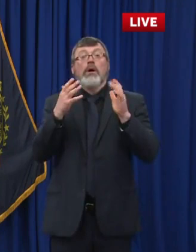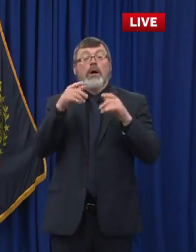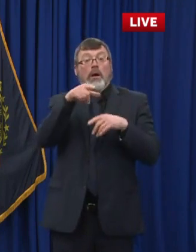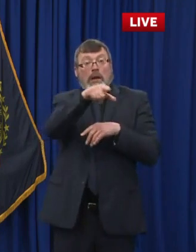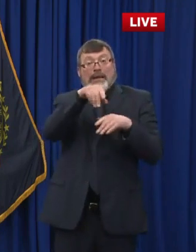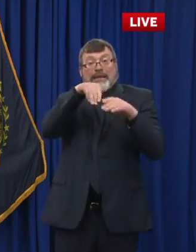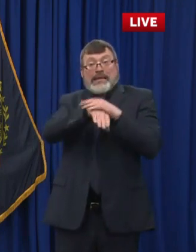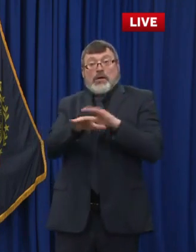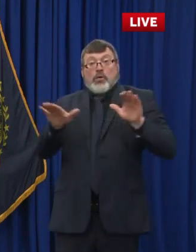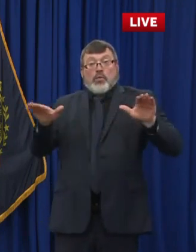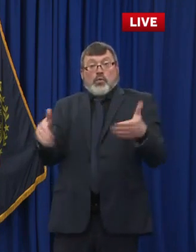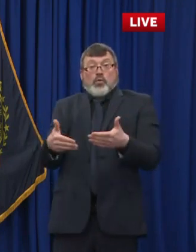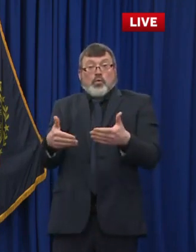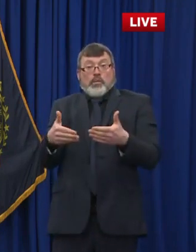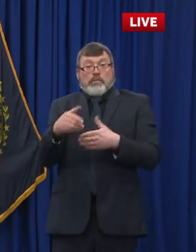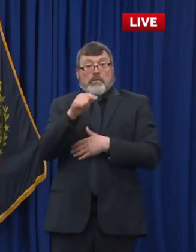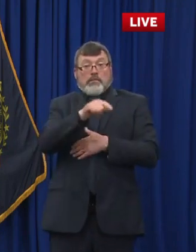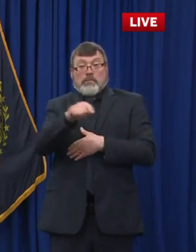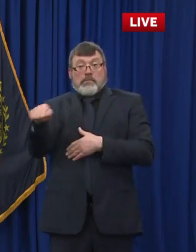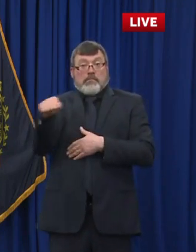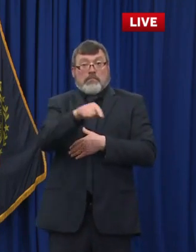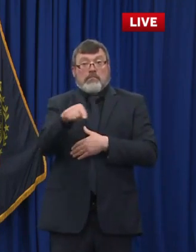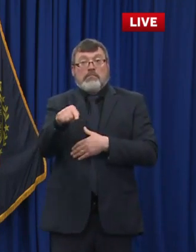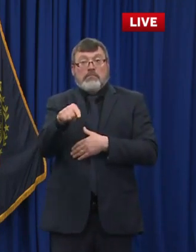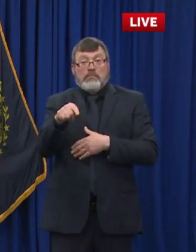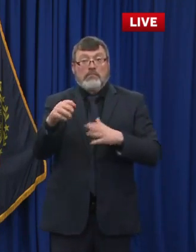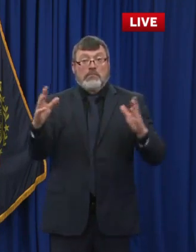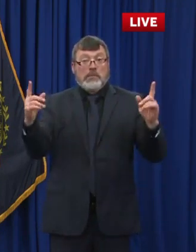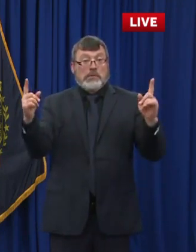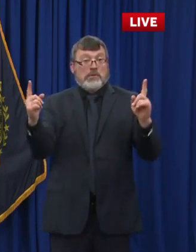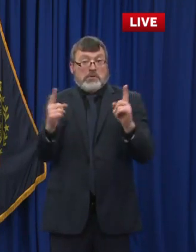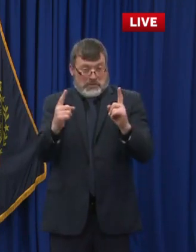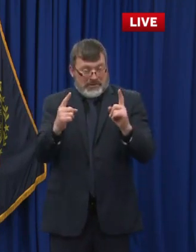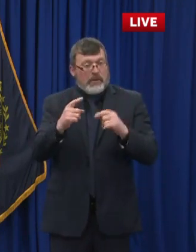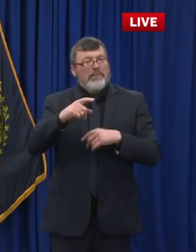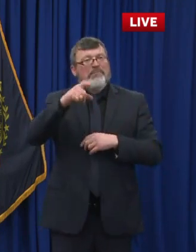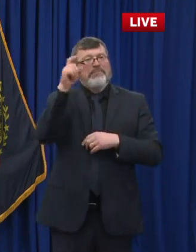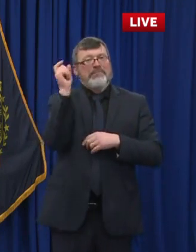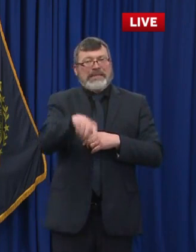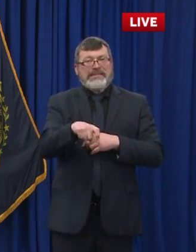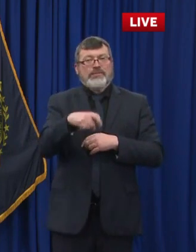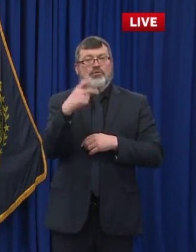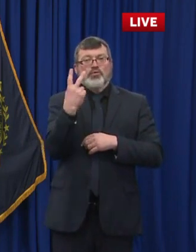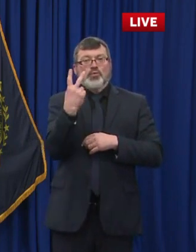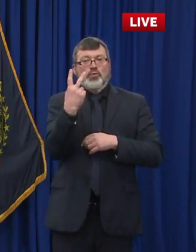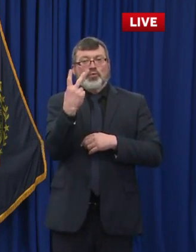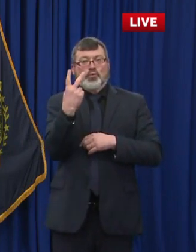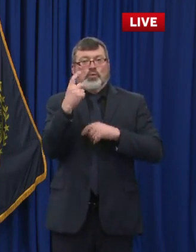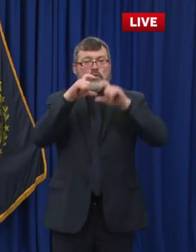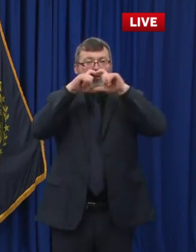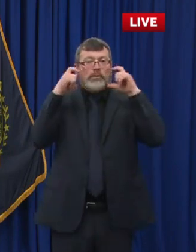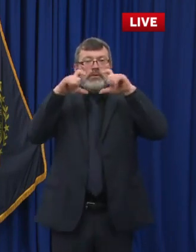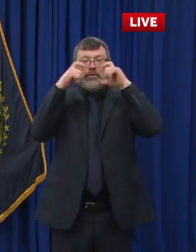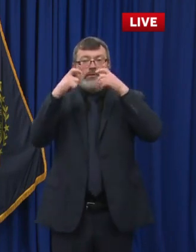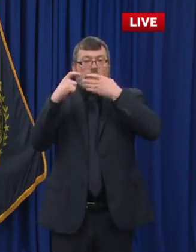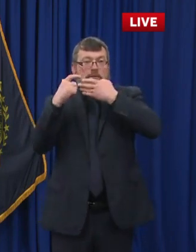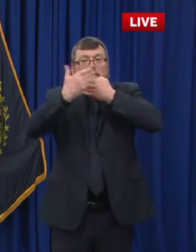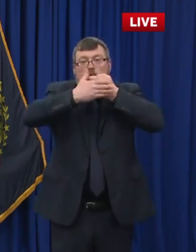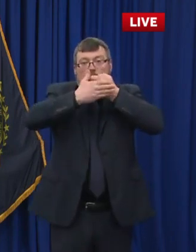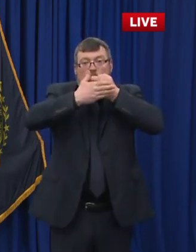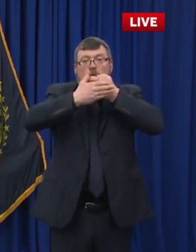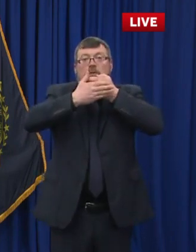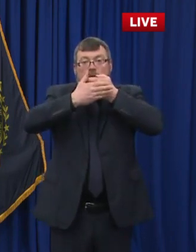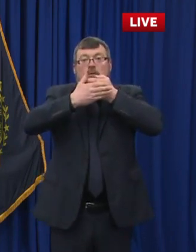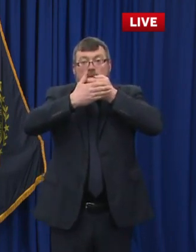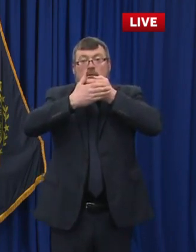has COVID-19, the other person's exposure could be substantially reduced by more than 95%. So masking continues to